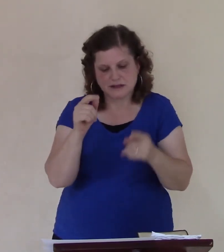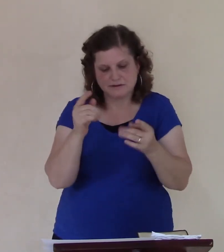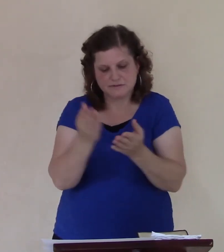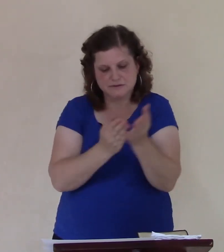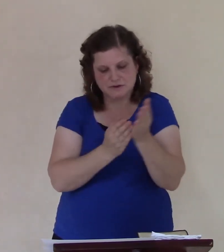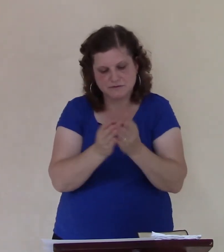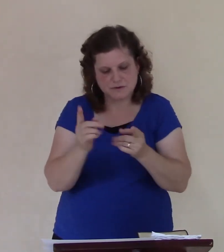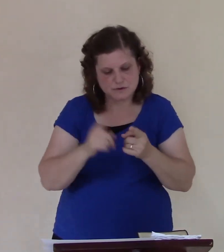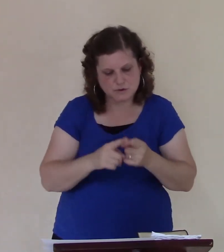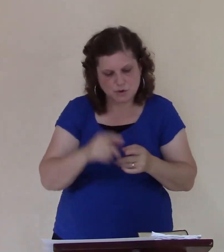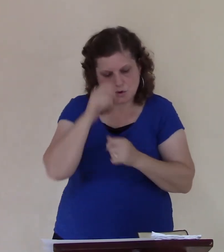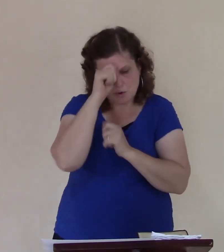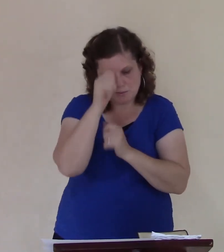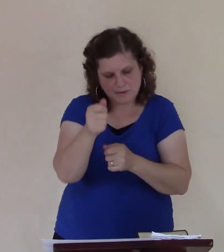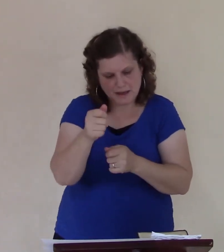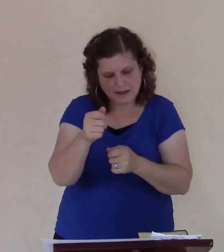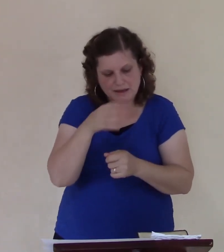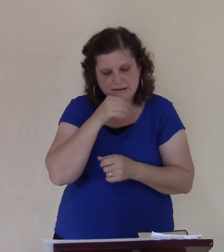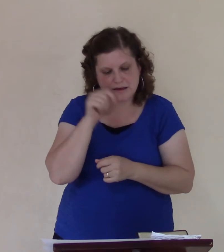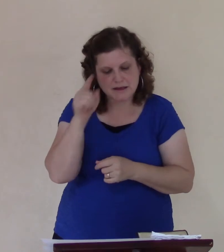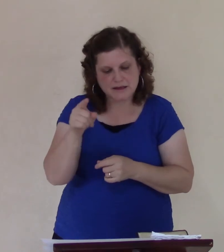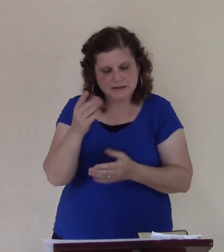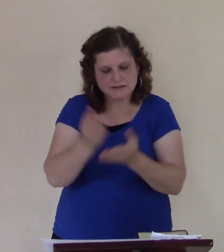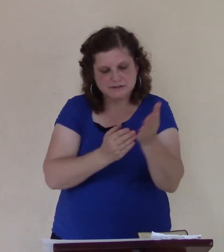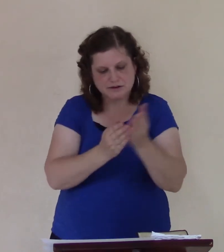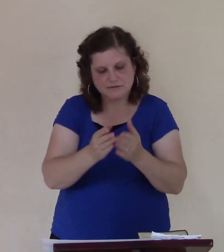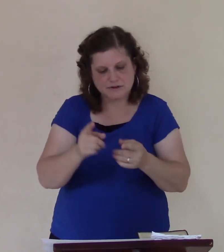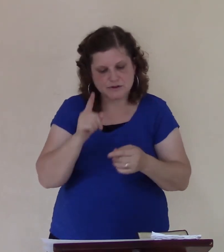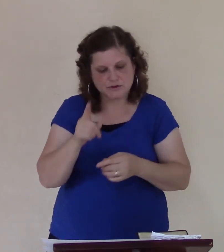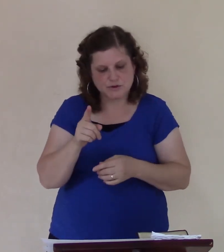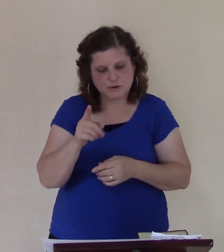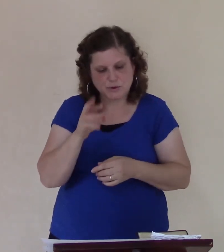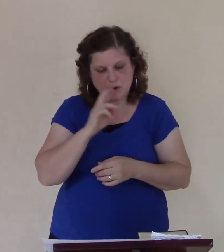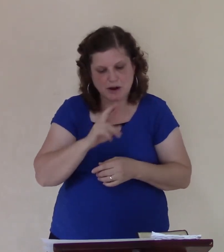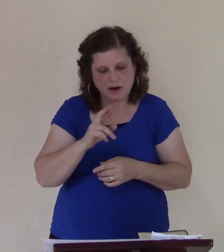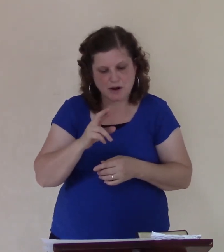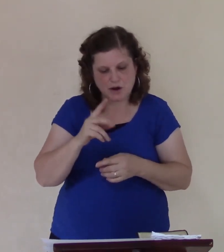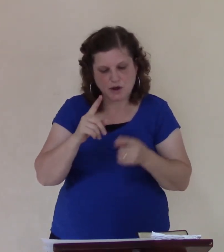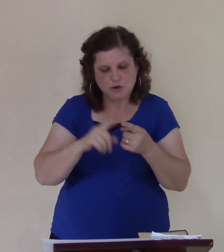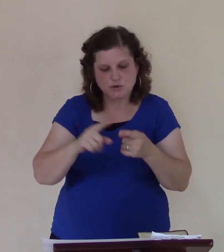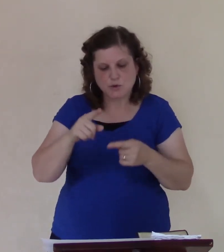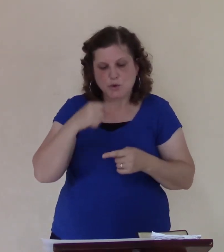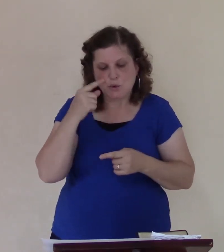You know, we never hear about Jonah serving God at this time. Is there anyone in Bible?